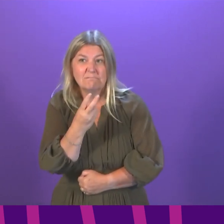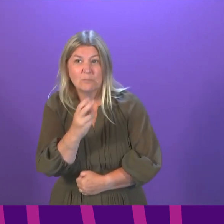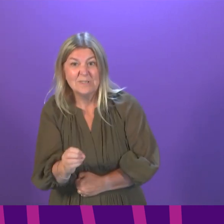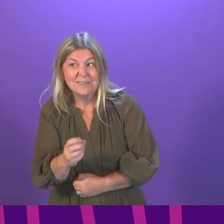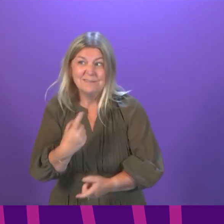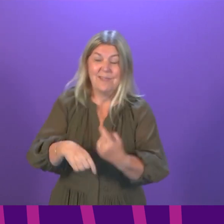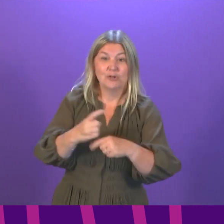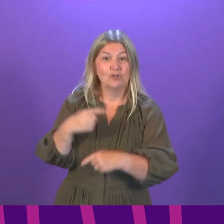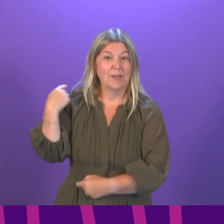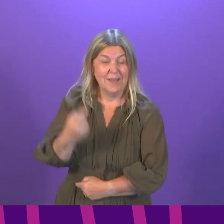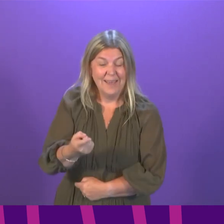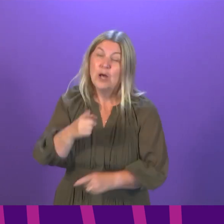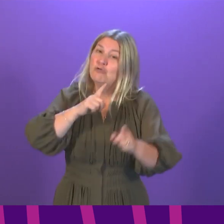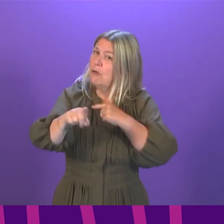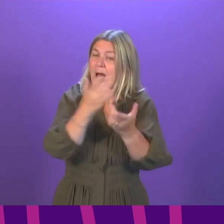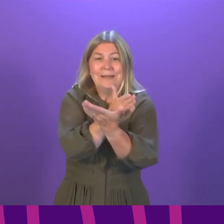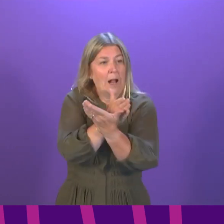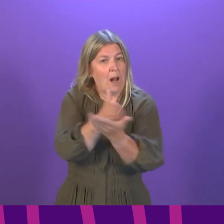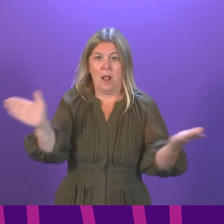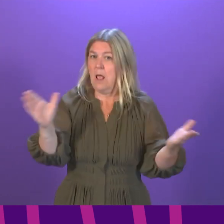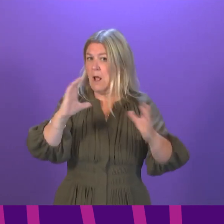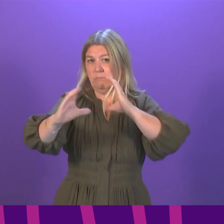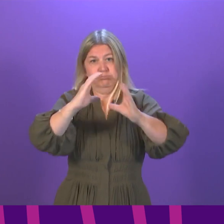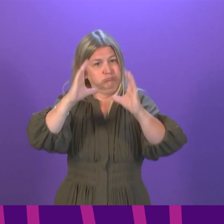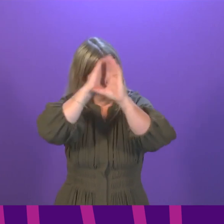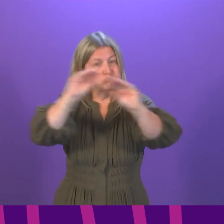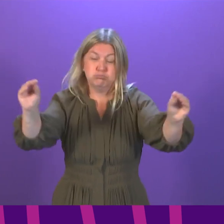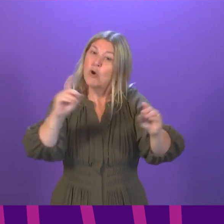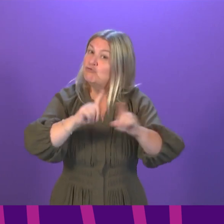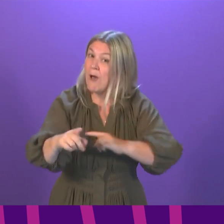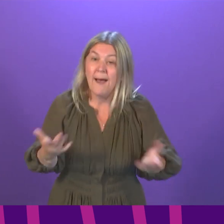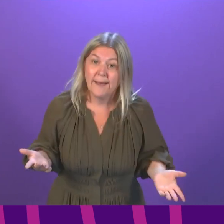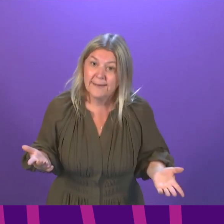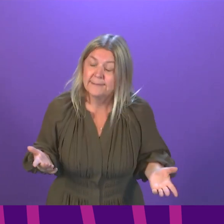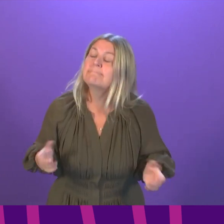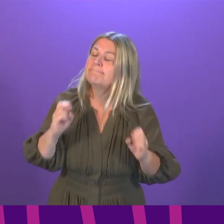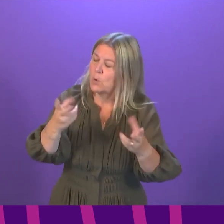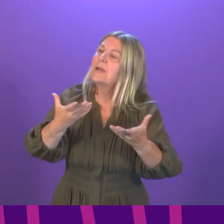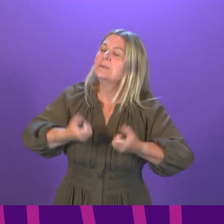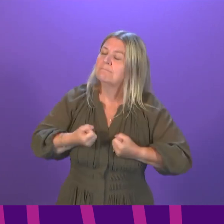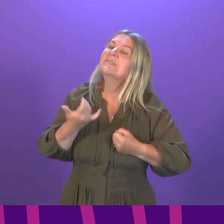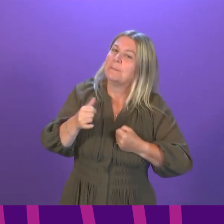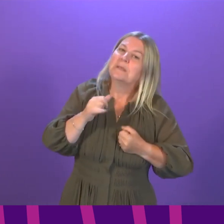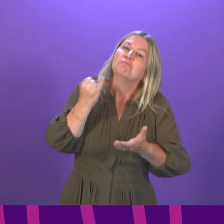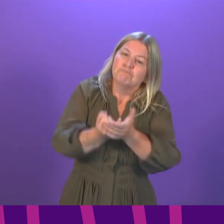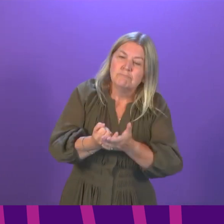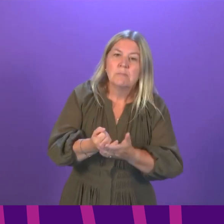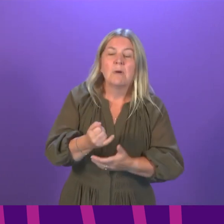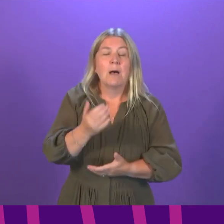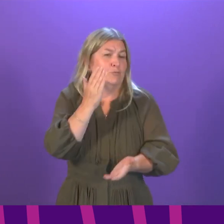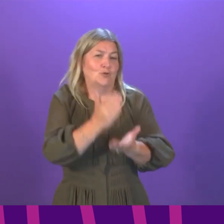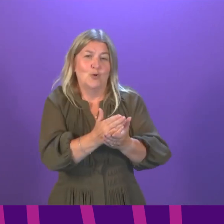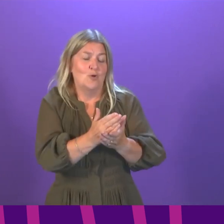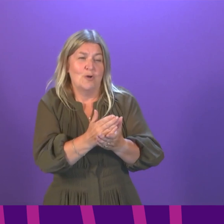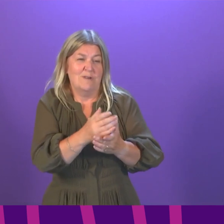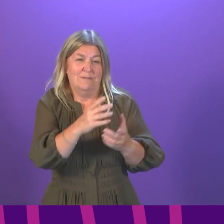I am sure I have not always succeeded. I readily concede that. Sometimes it feels as if Douglas Ross and his colleagues have spent many of these days trying to